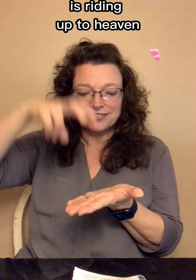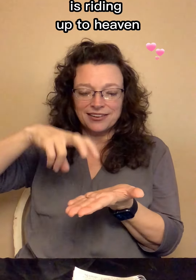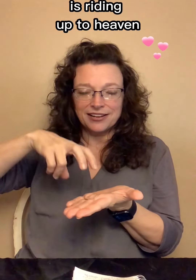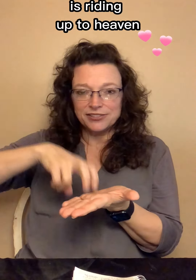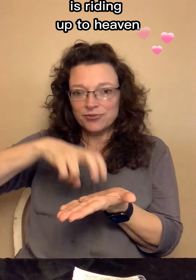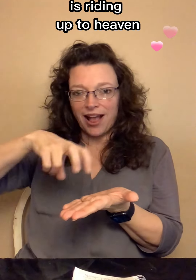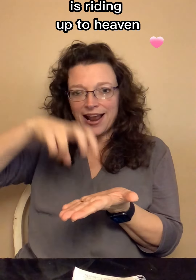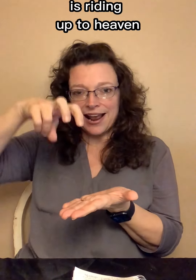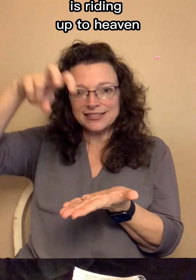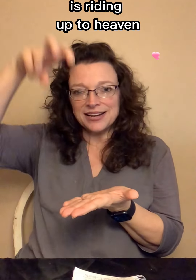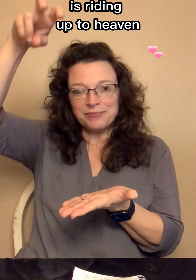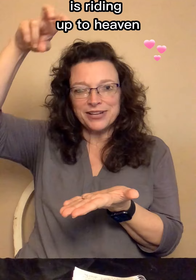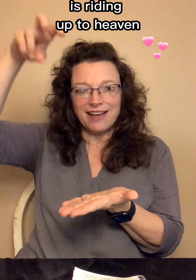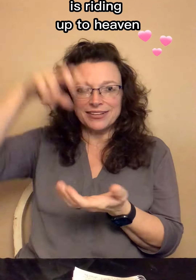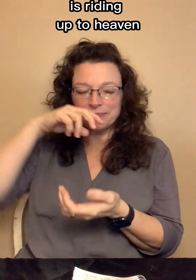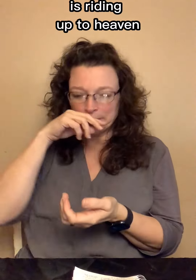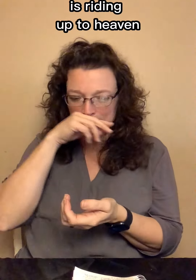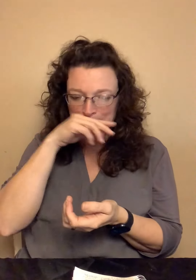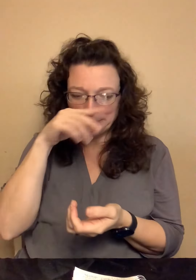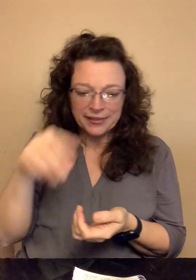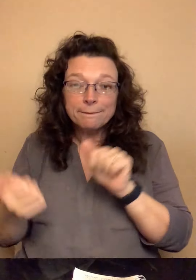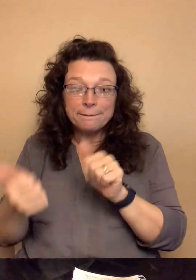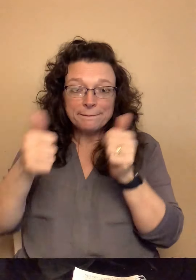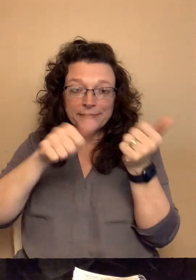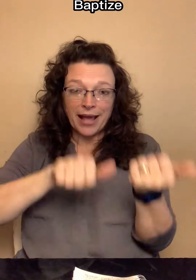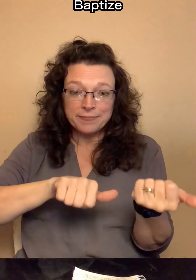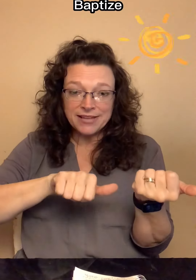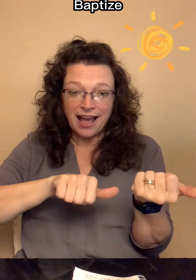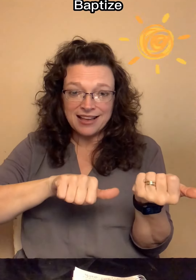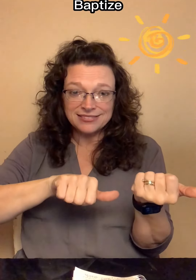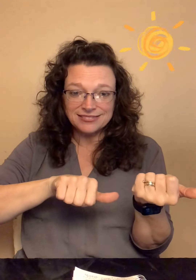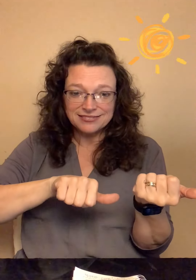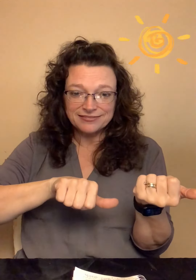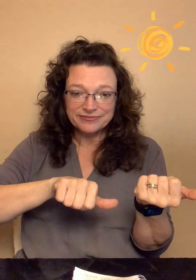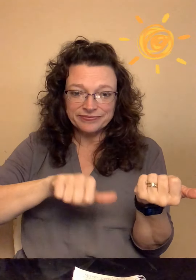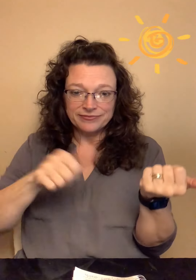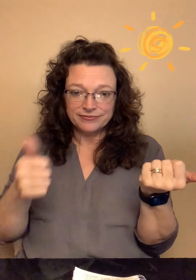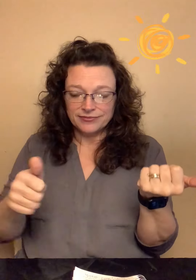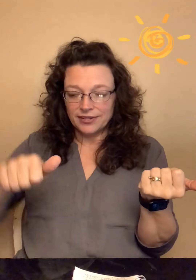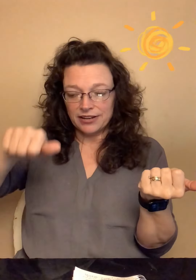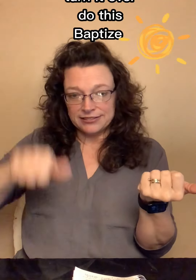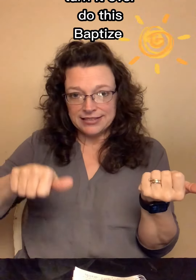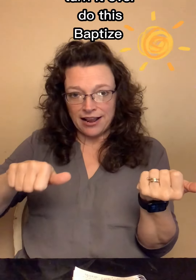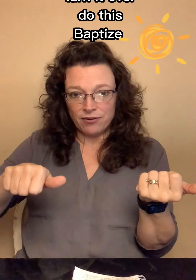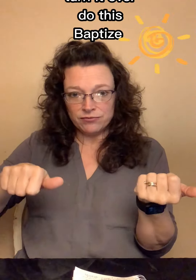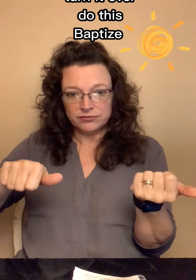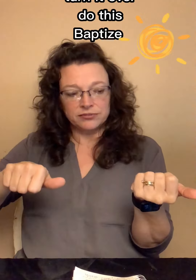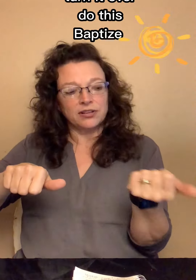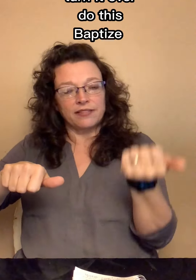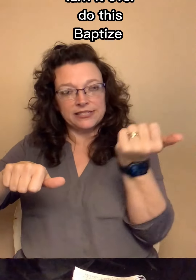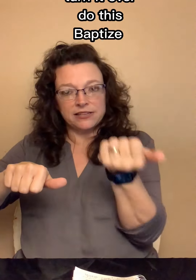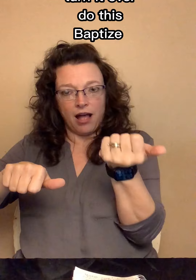It's rising up to heaven. Baptize. Down. And this is up.